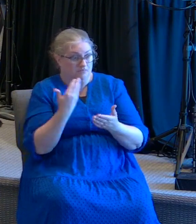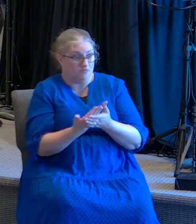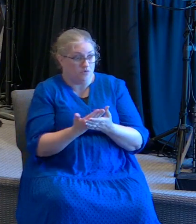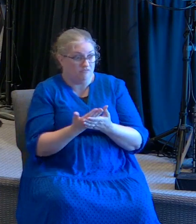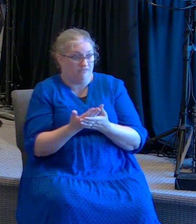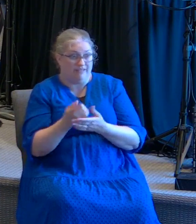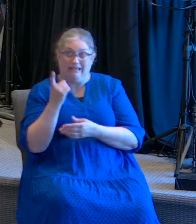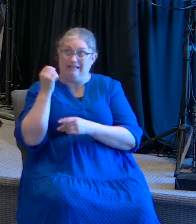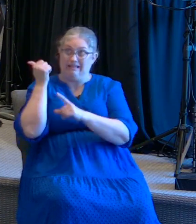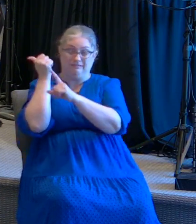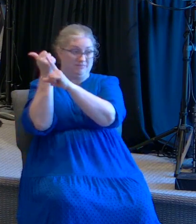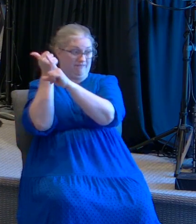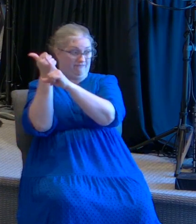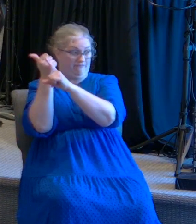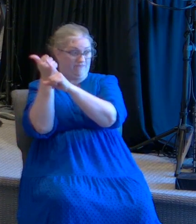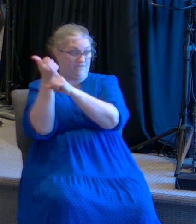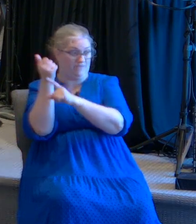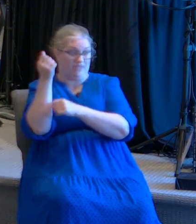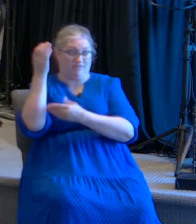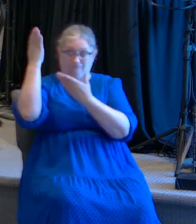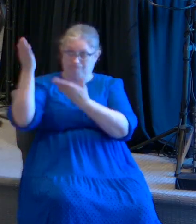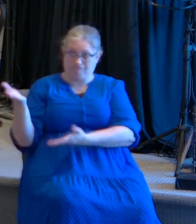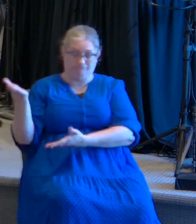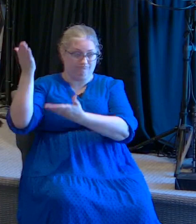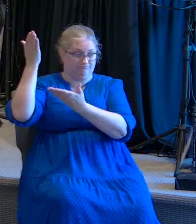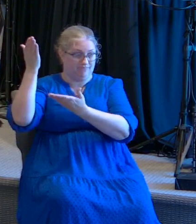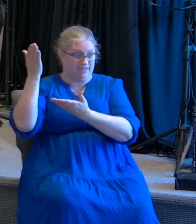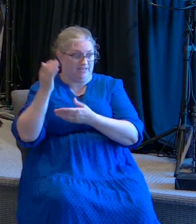Jesus came to them walking on the water in the middle of the sea